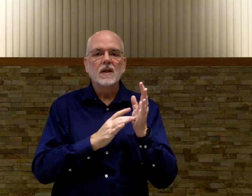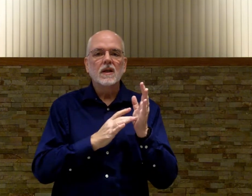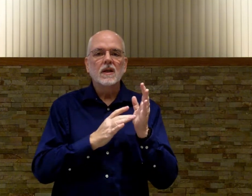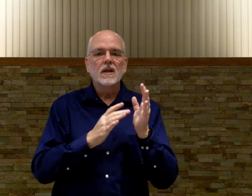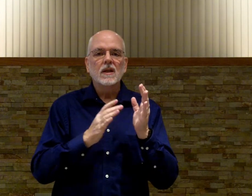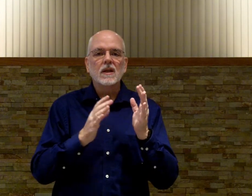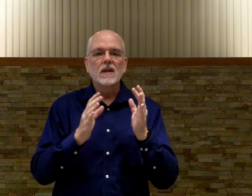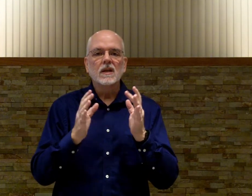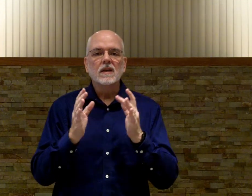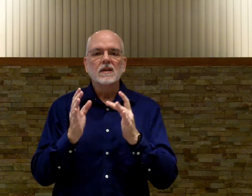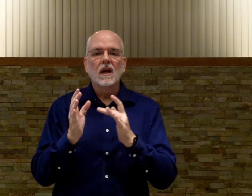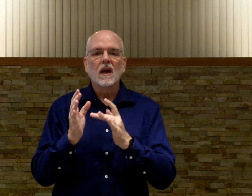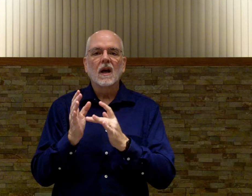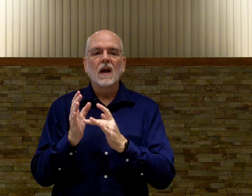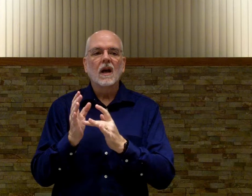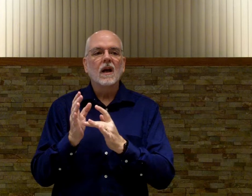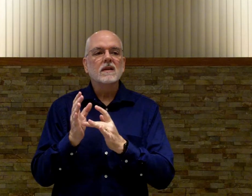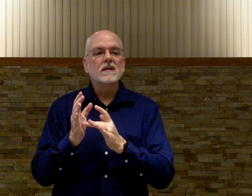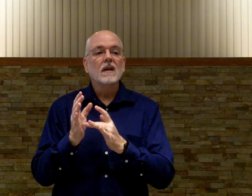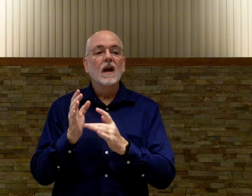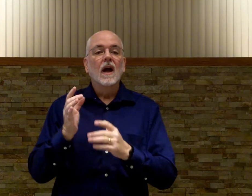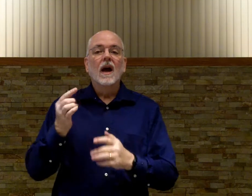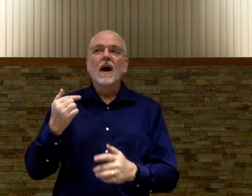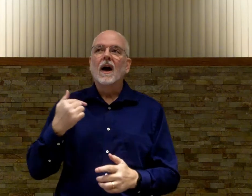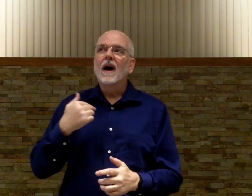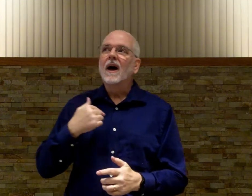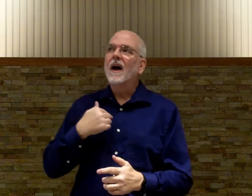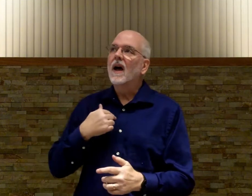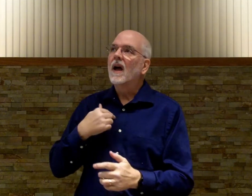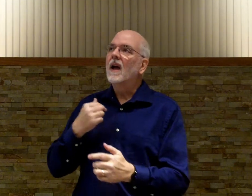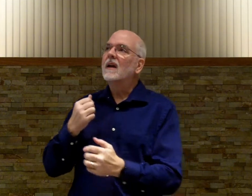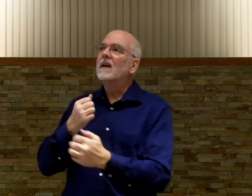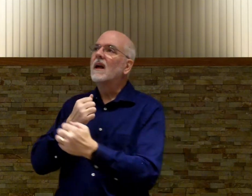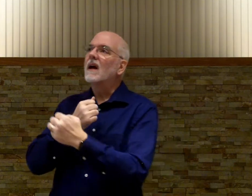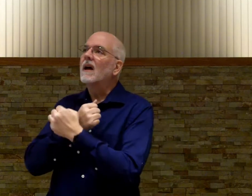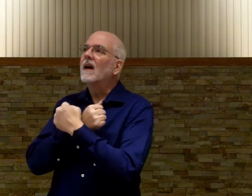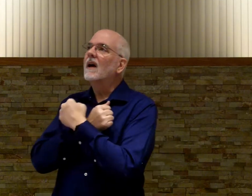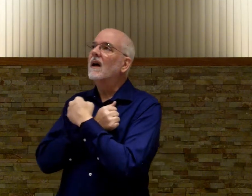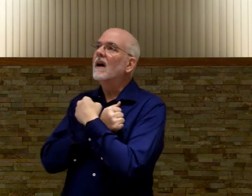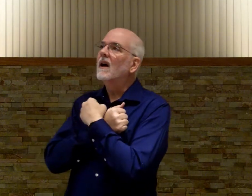My Jesus, I love